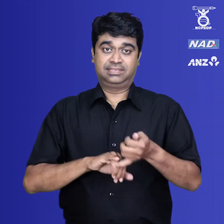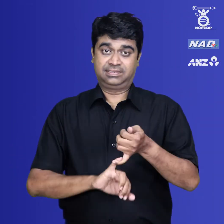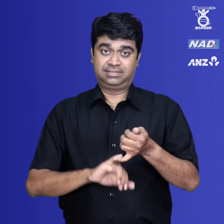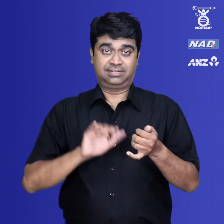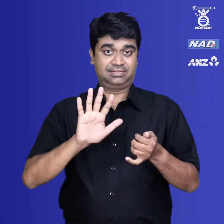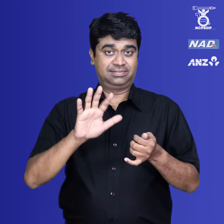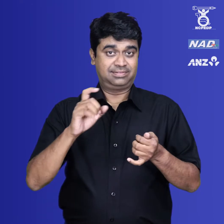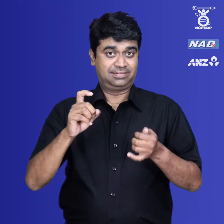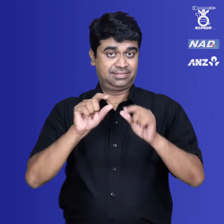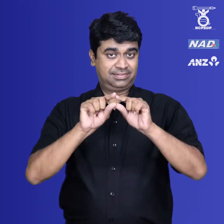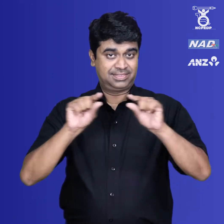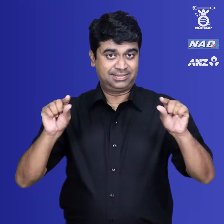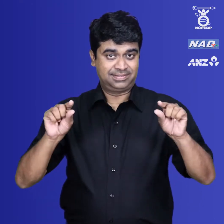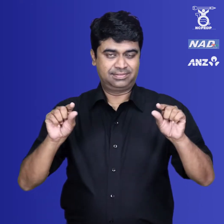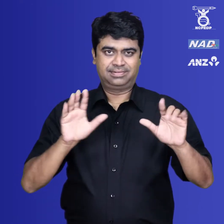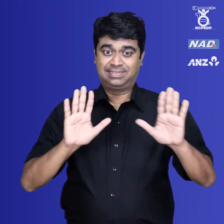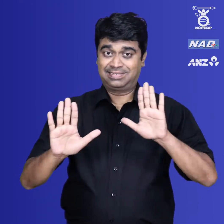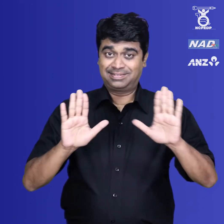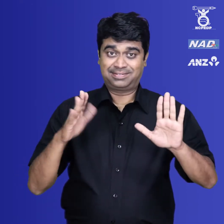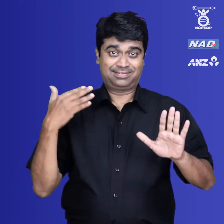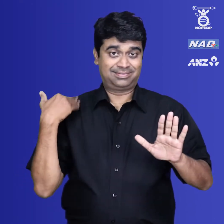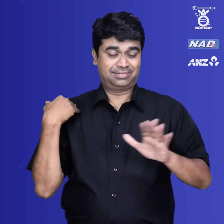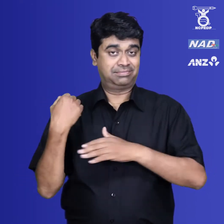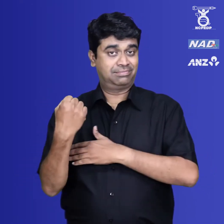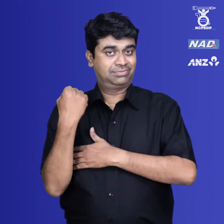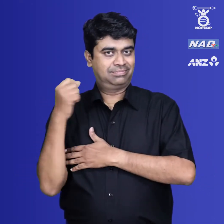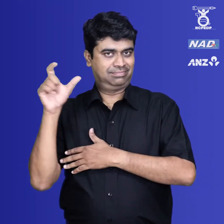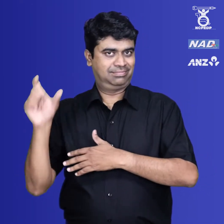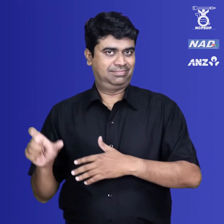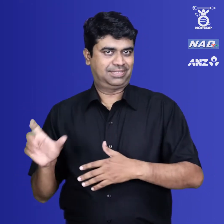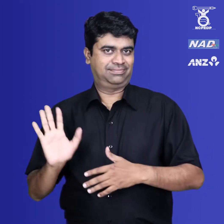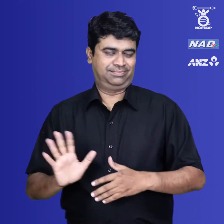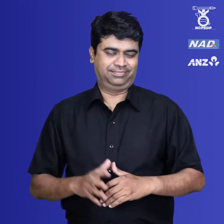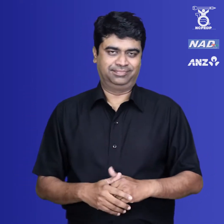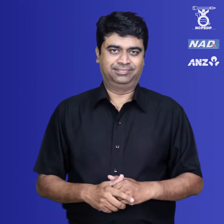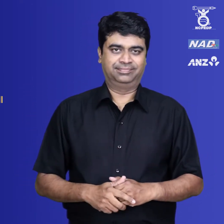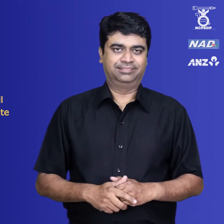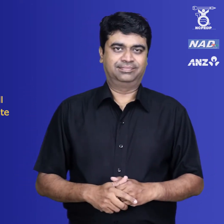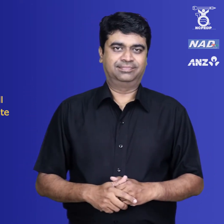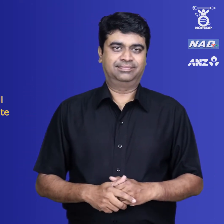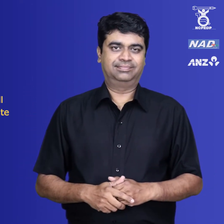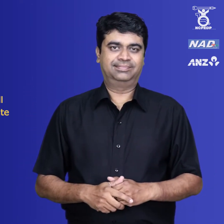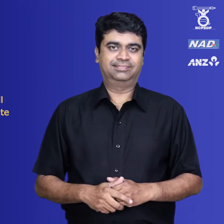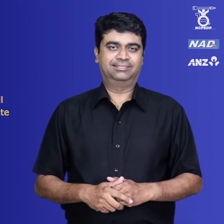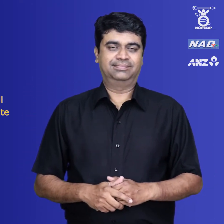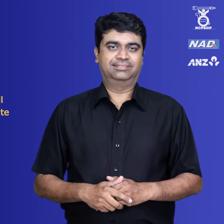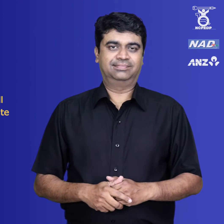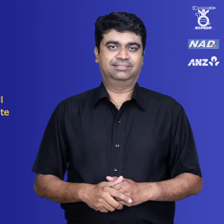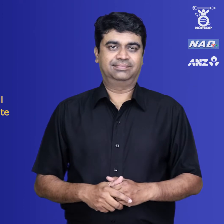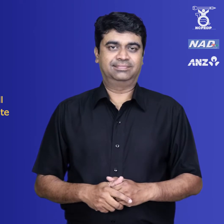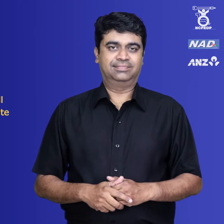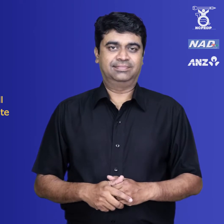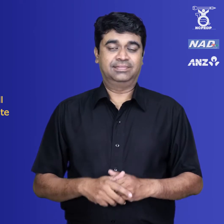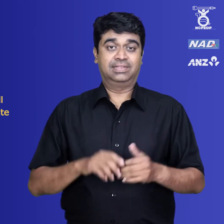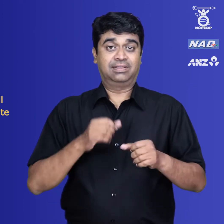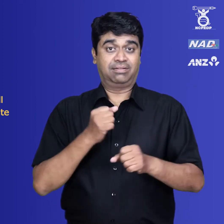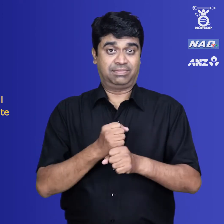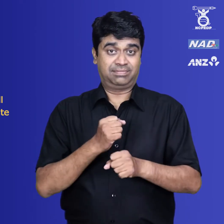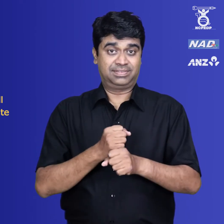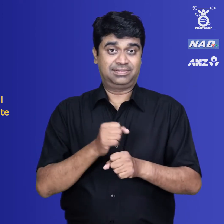57. Designation of Certifying Authorities The appropriate government shall